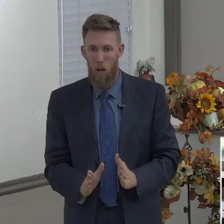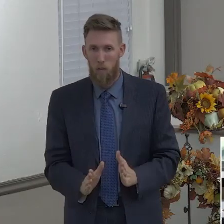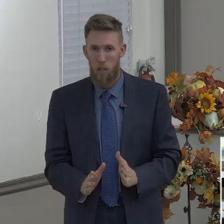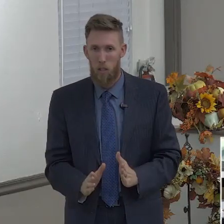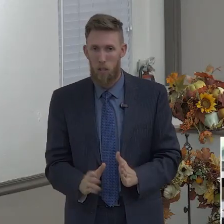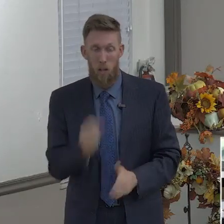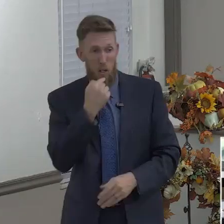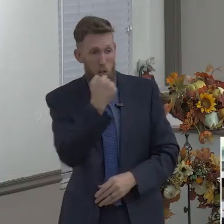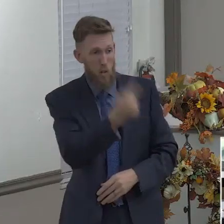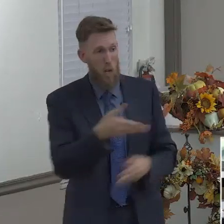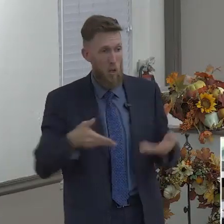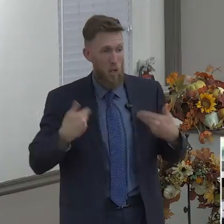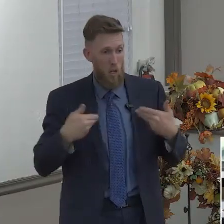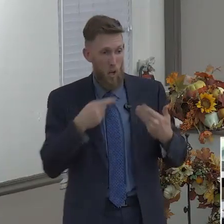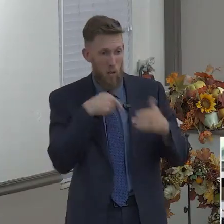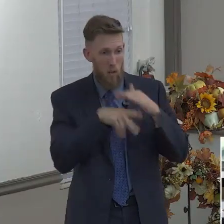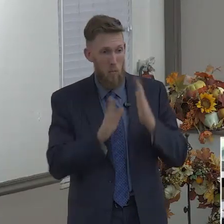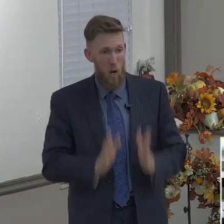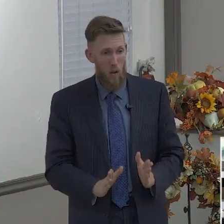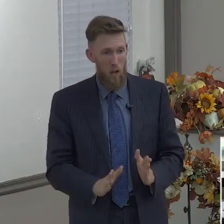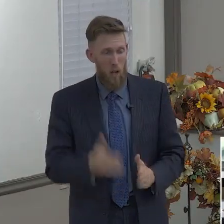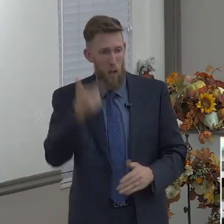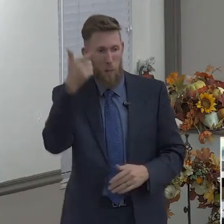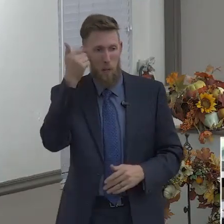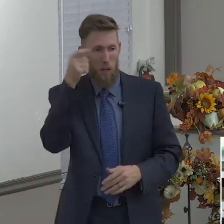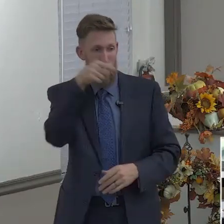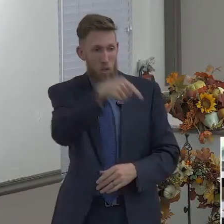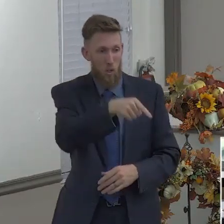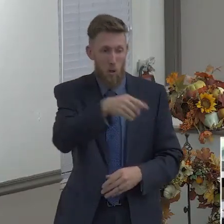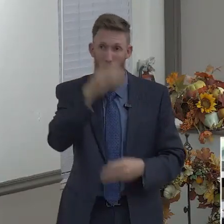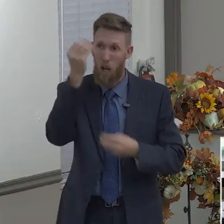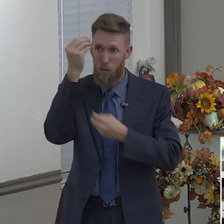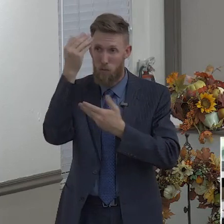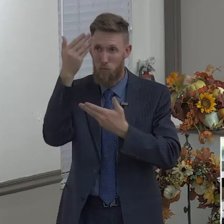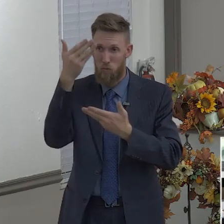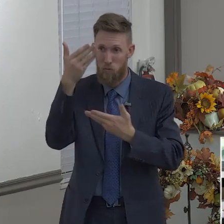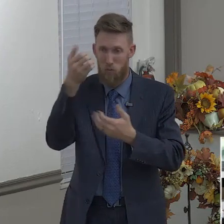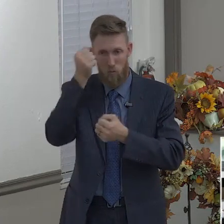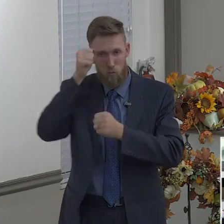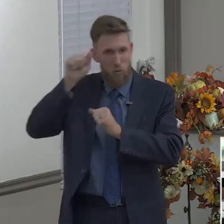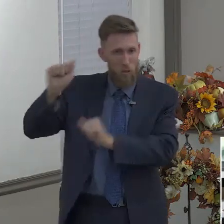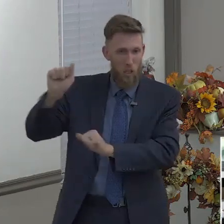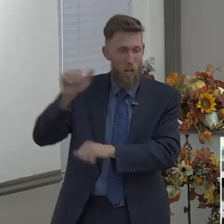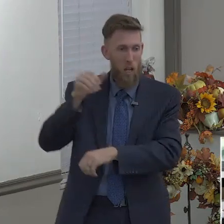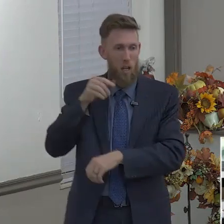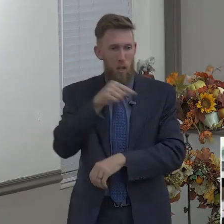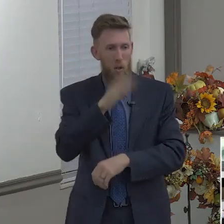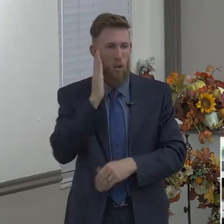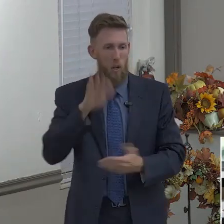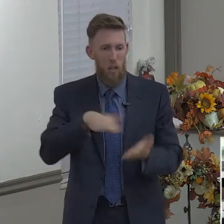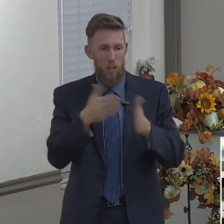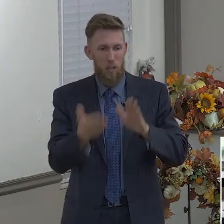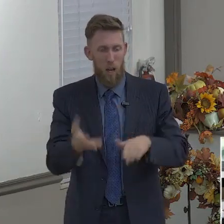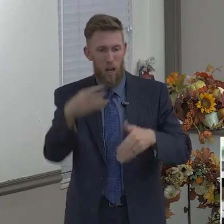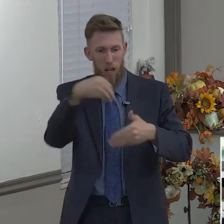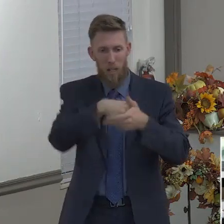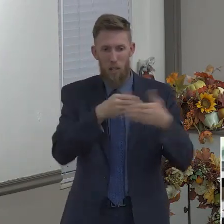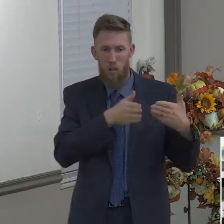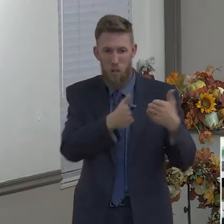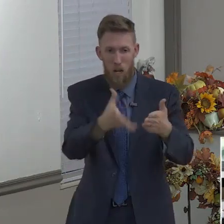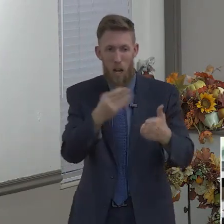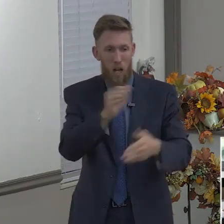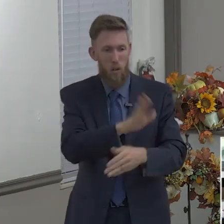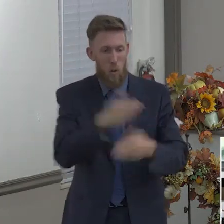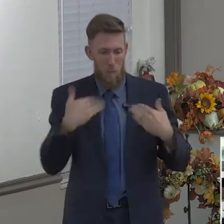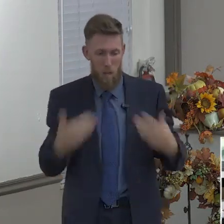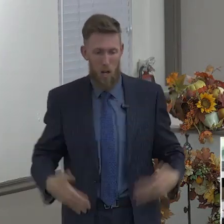Because you have disobeyed me, you are going to die in the streets and your carcass is going to be eaten by a lion. And so, can